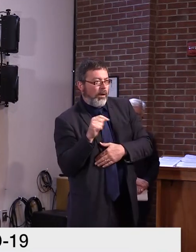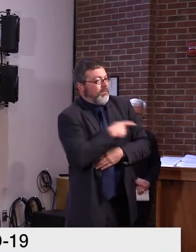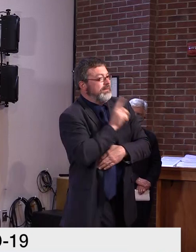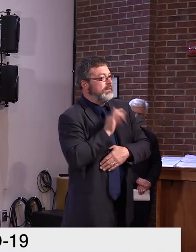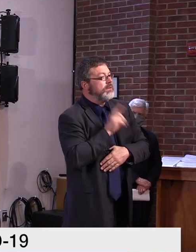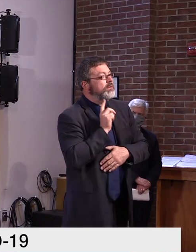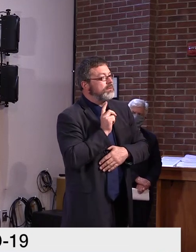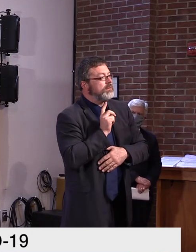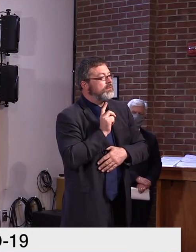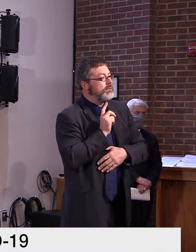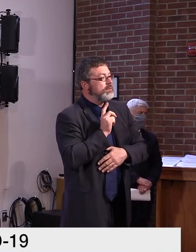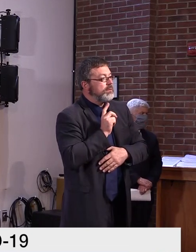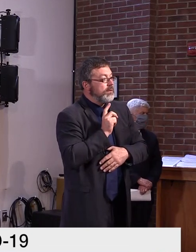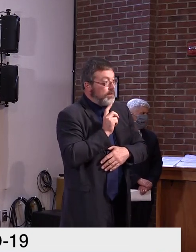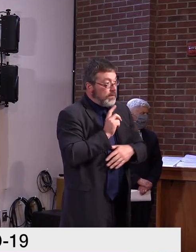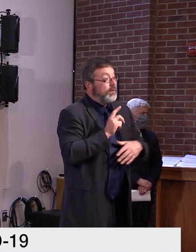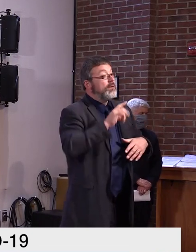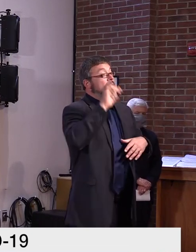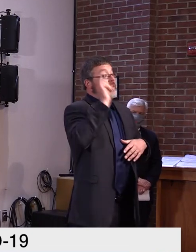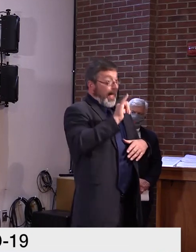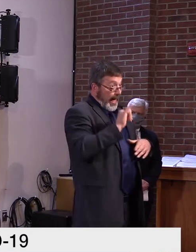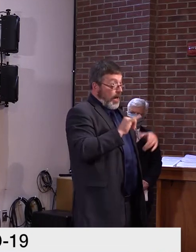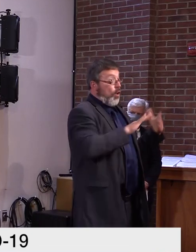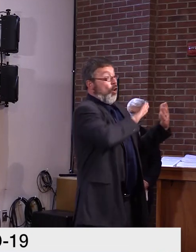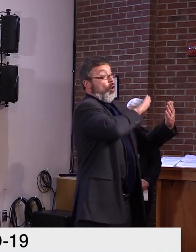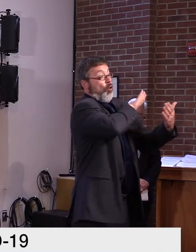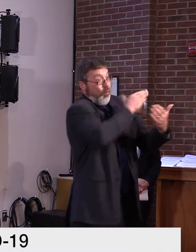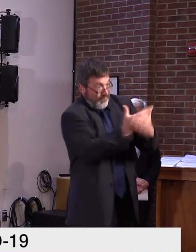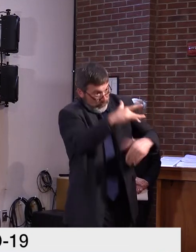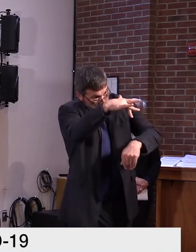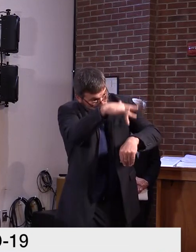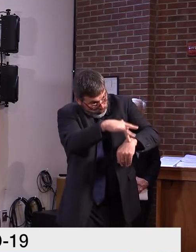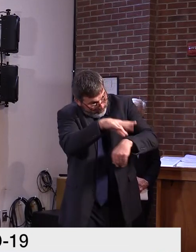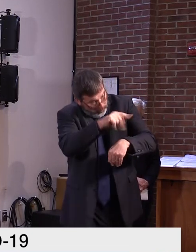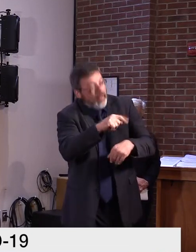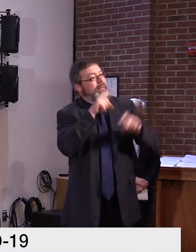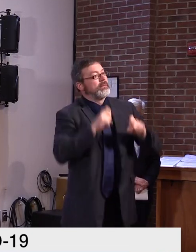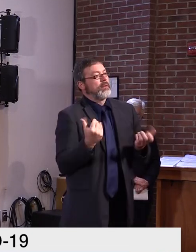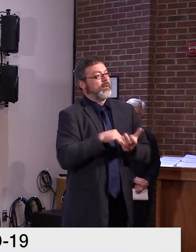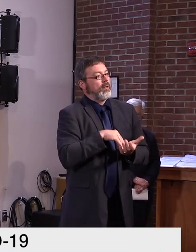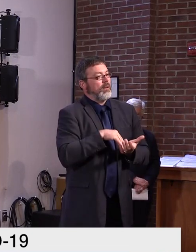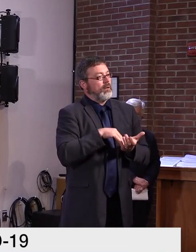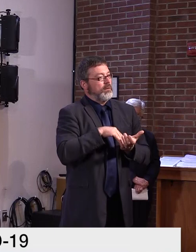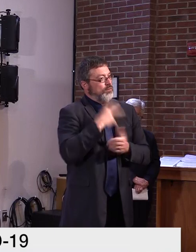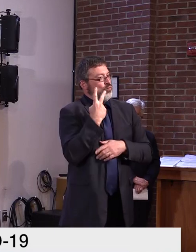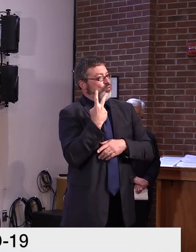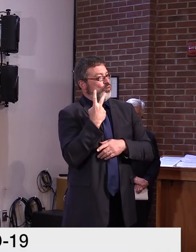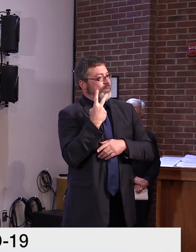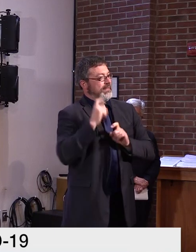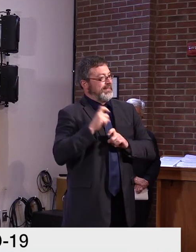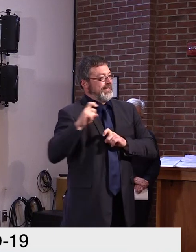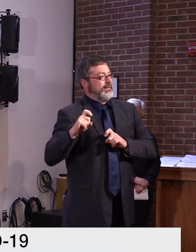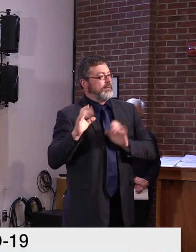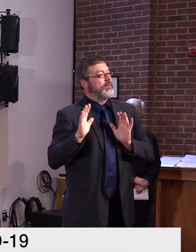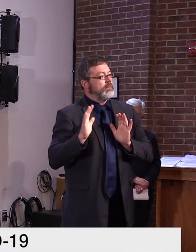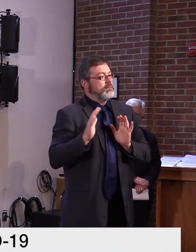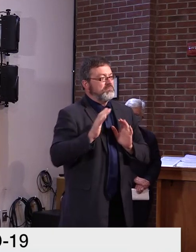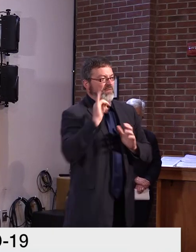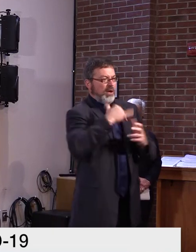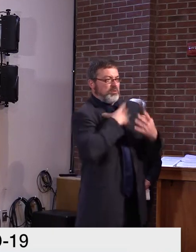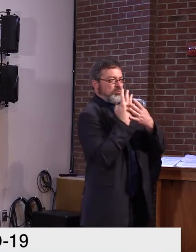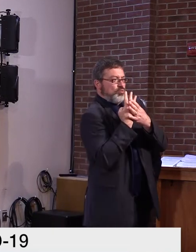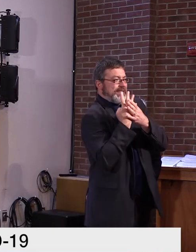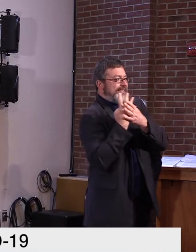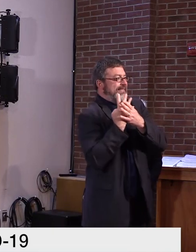sure that we kept it that way. So I give a lot of credit to that team that put forth the guidance and protected